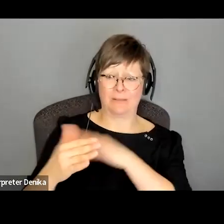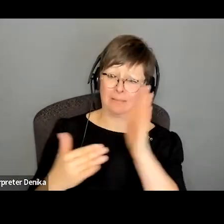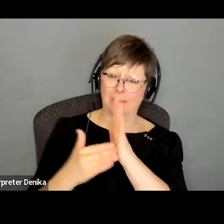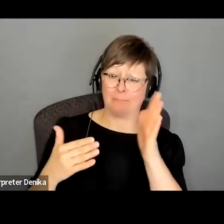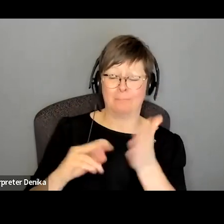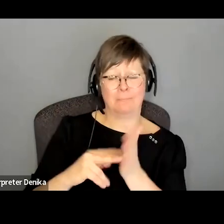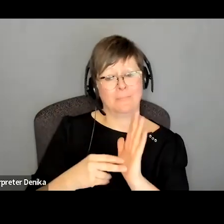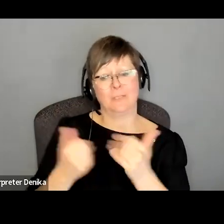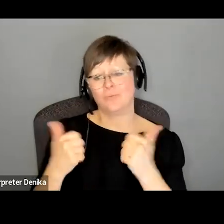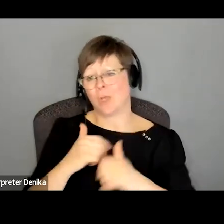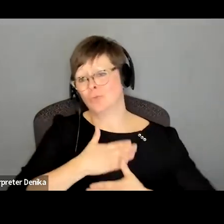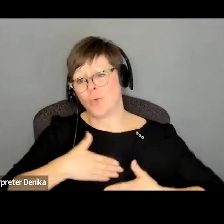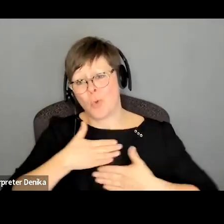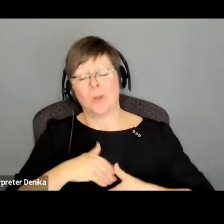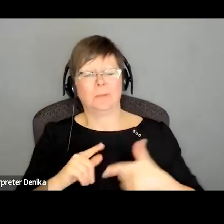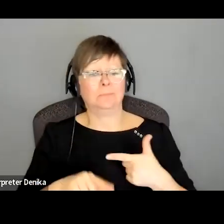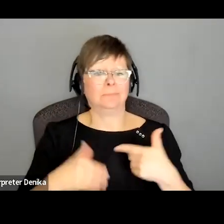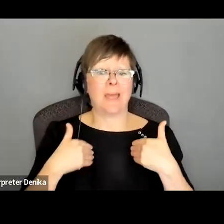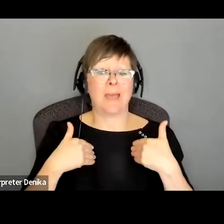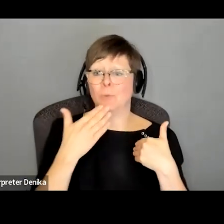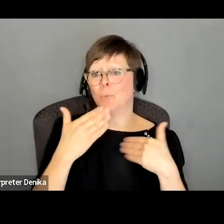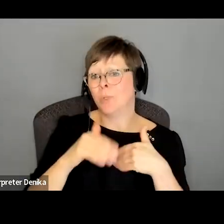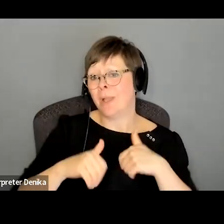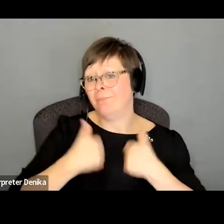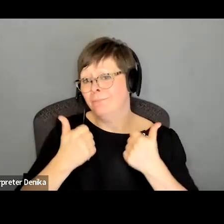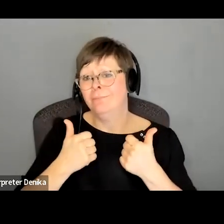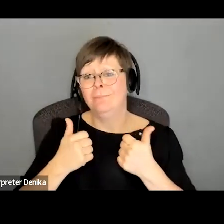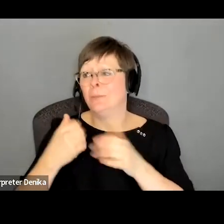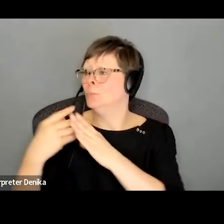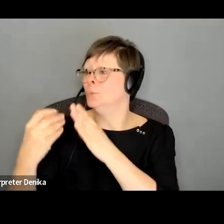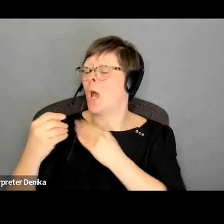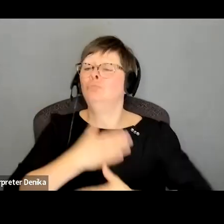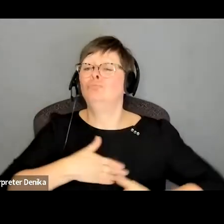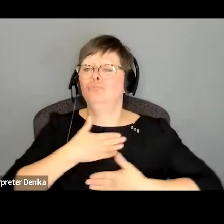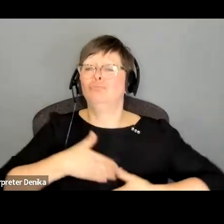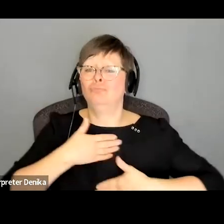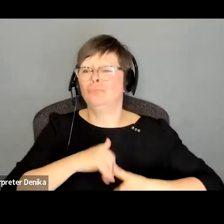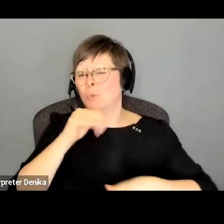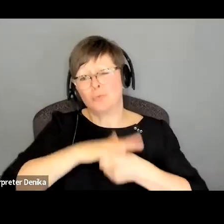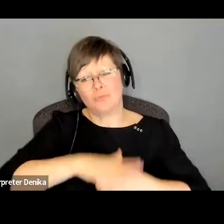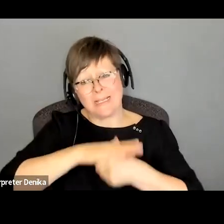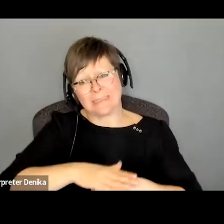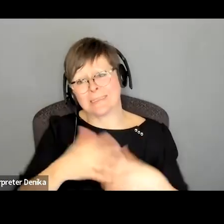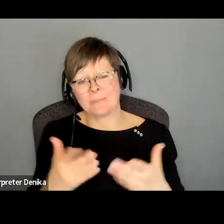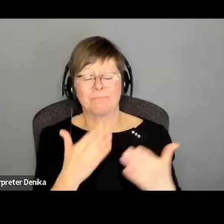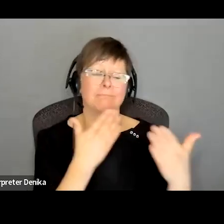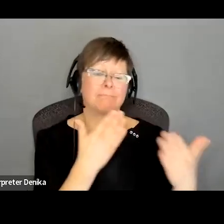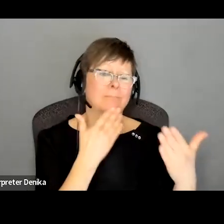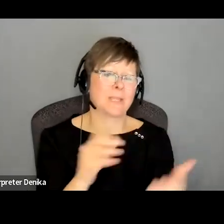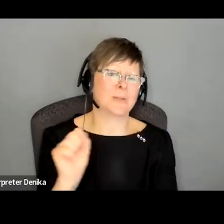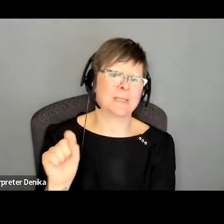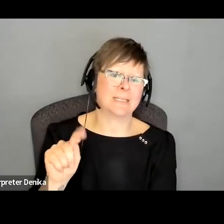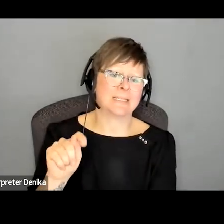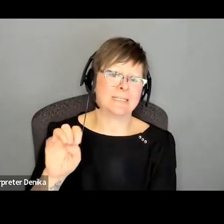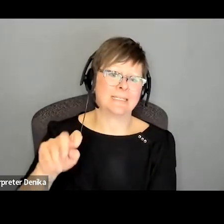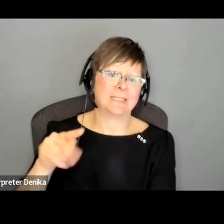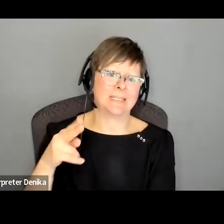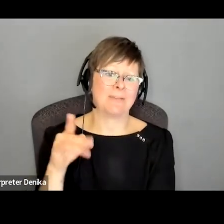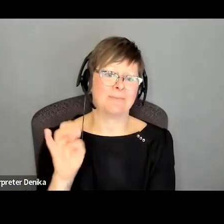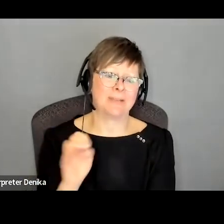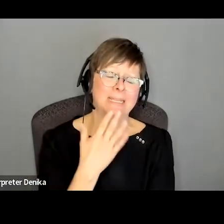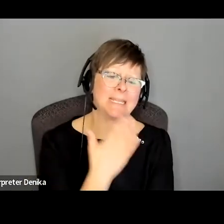have a life don't stress yeah thank you very very much stephanie oh you're welcome